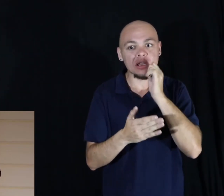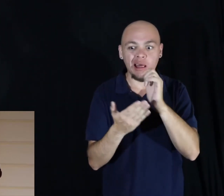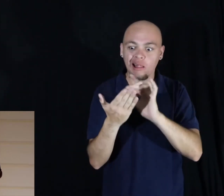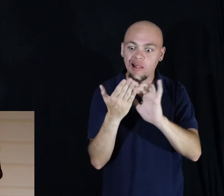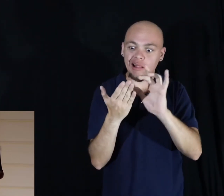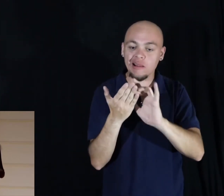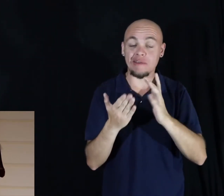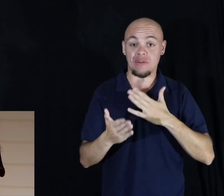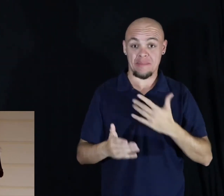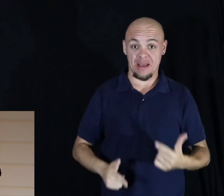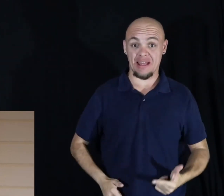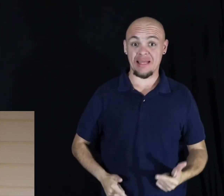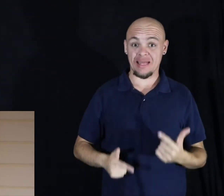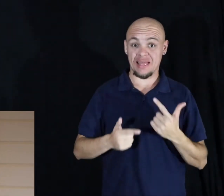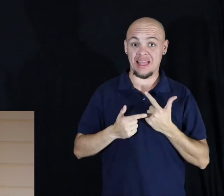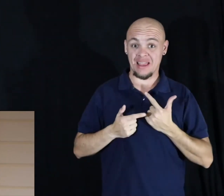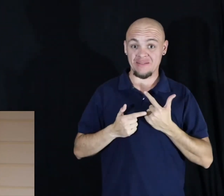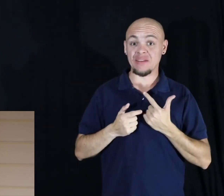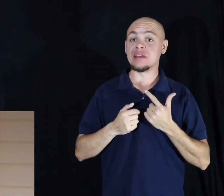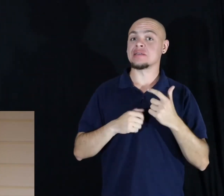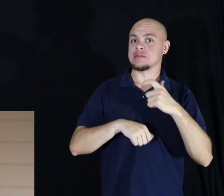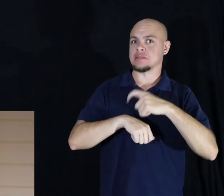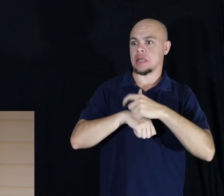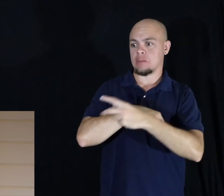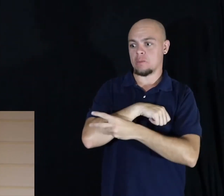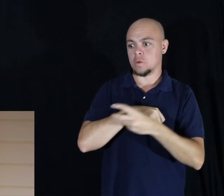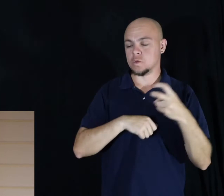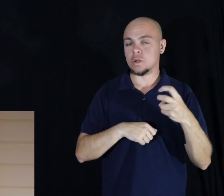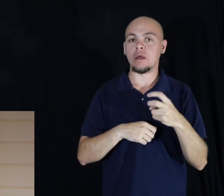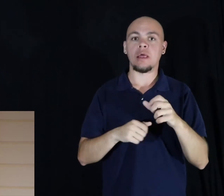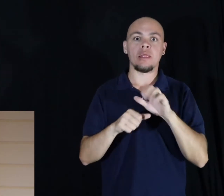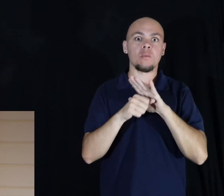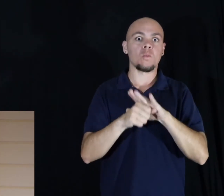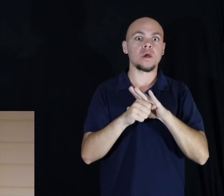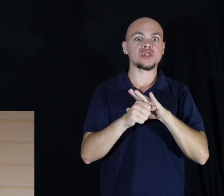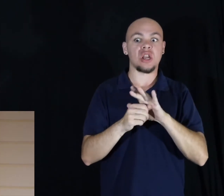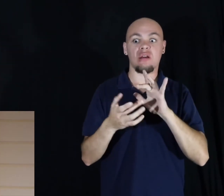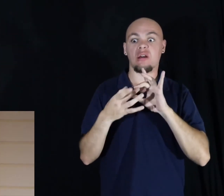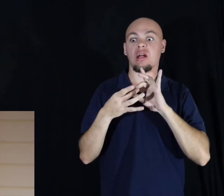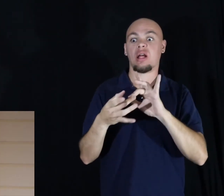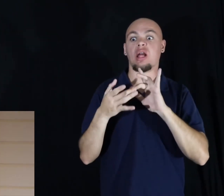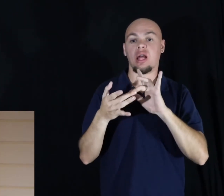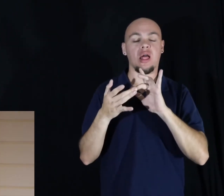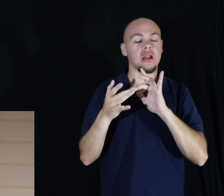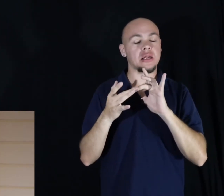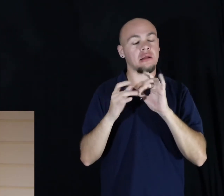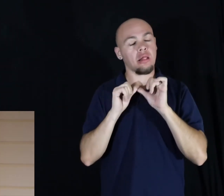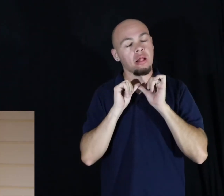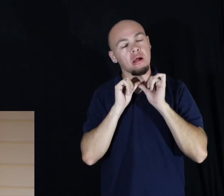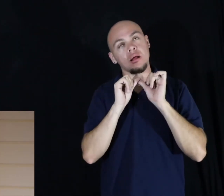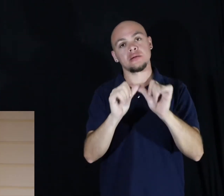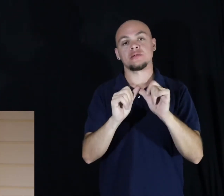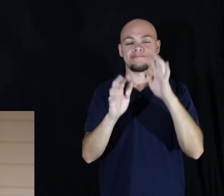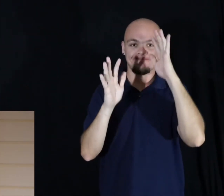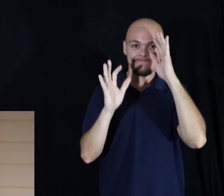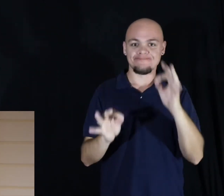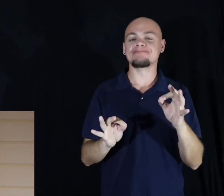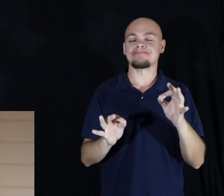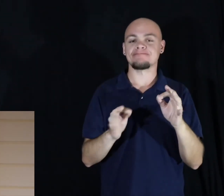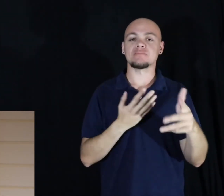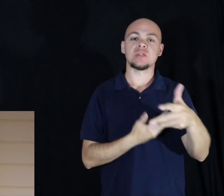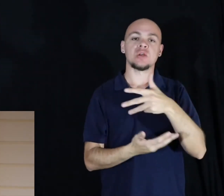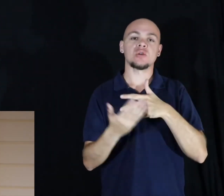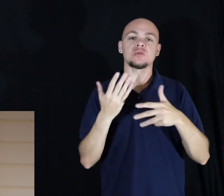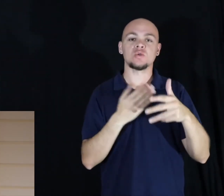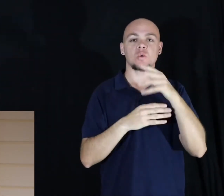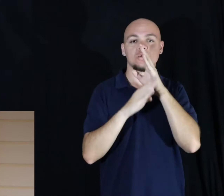from my life and the pressure to constantly keep connected are precisely the reasons why I chose to become socially